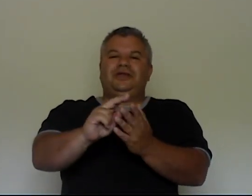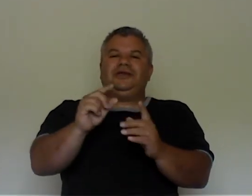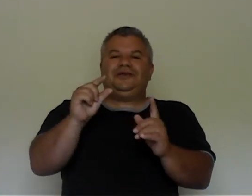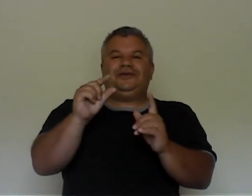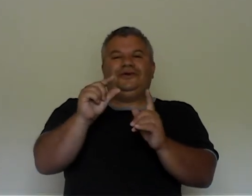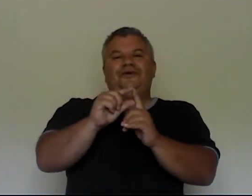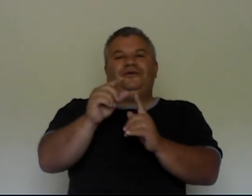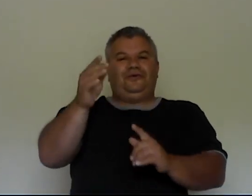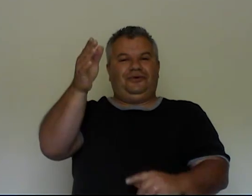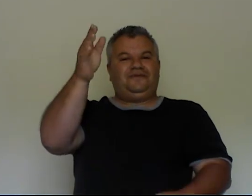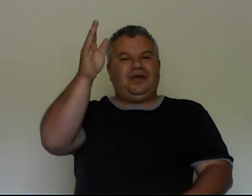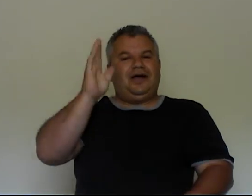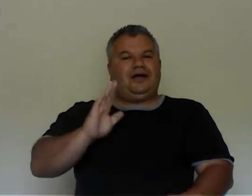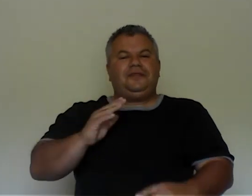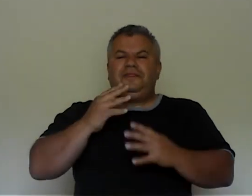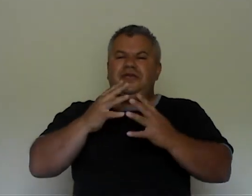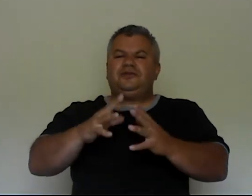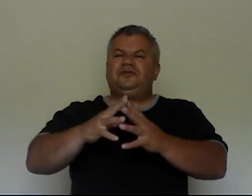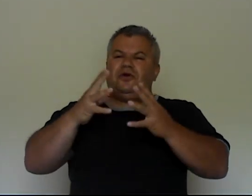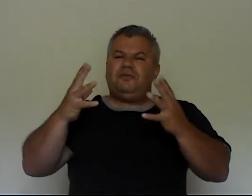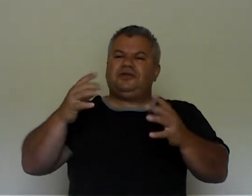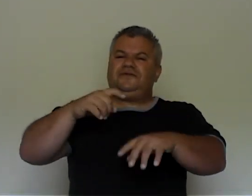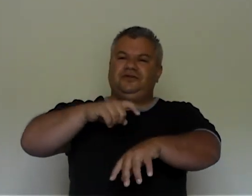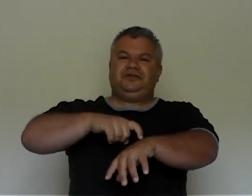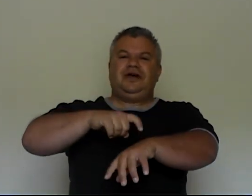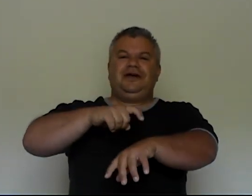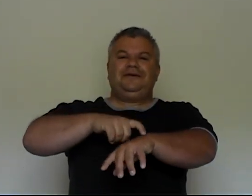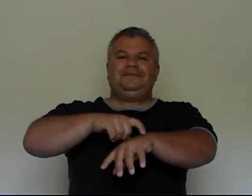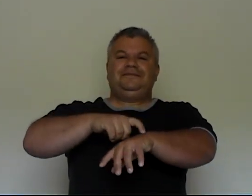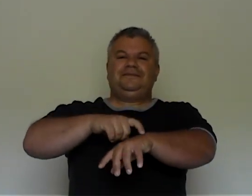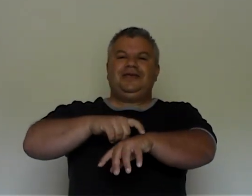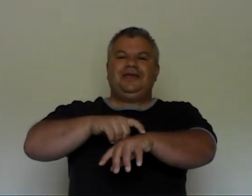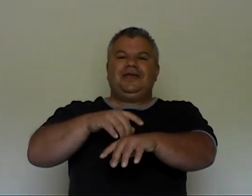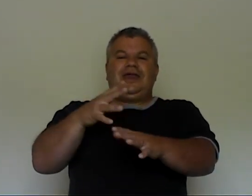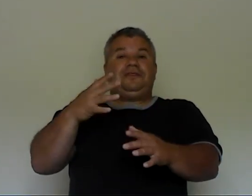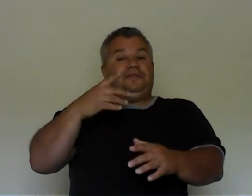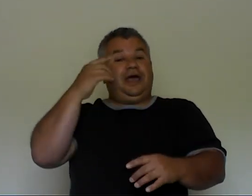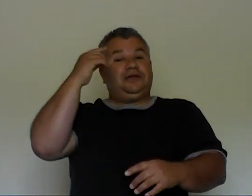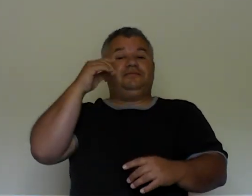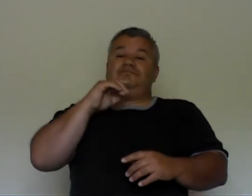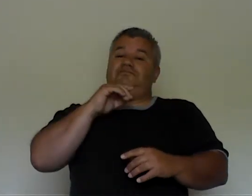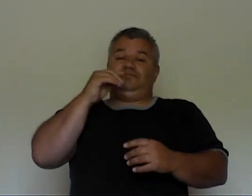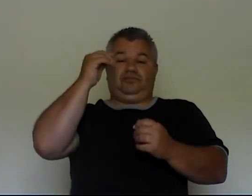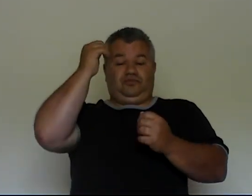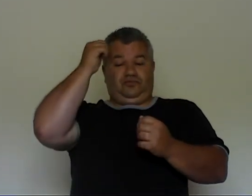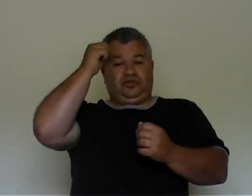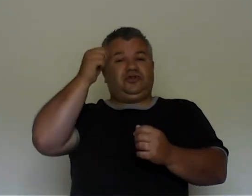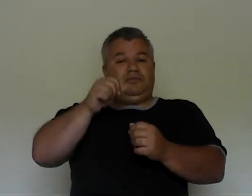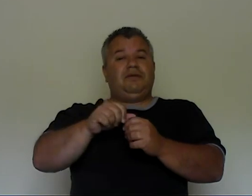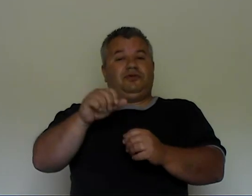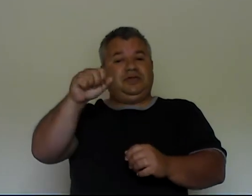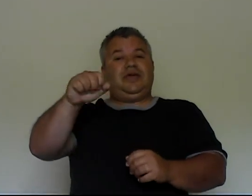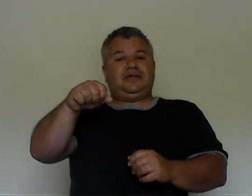Word of God. Thank you so much for your time. I want you to remember, yes,